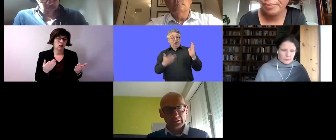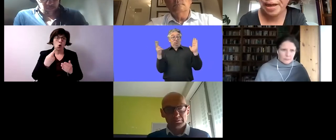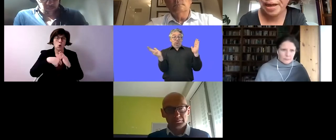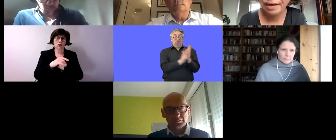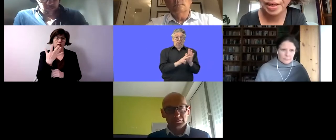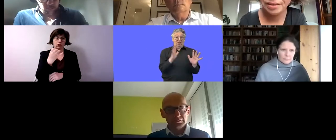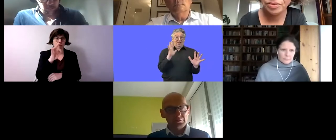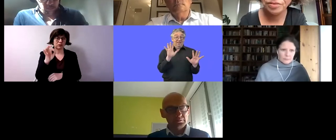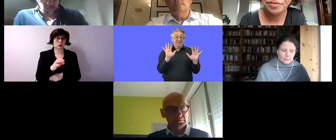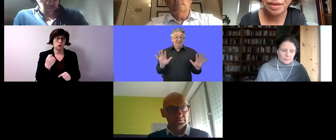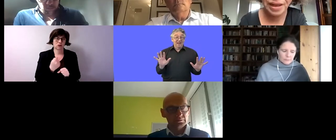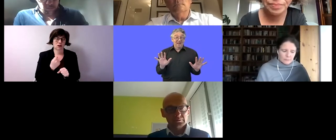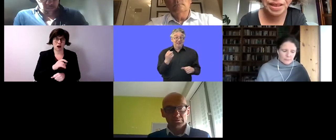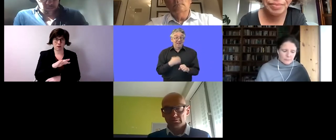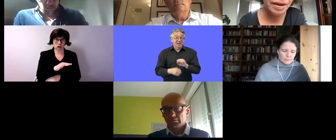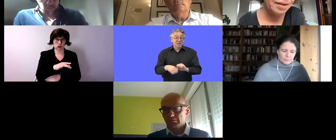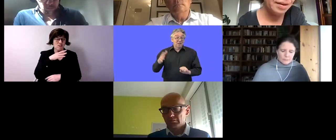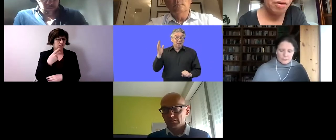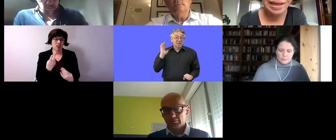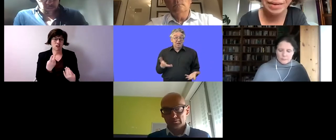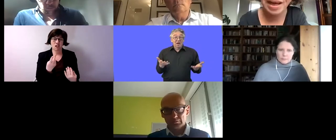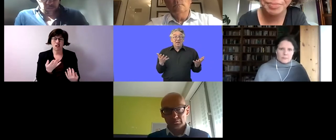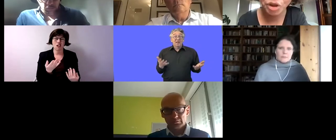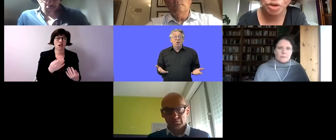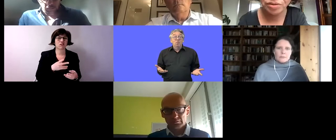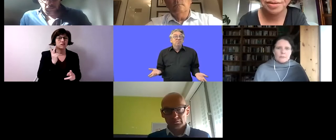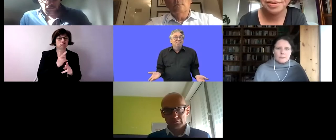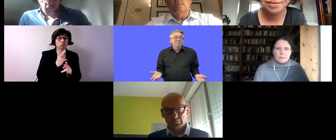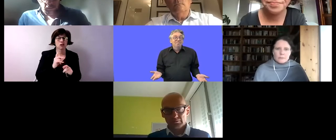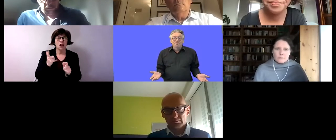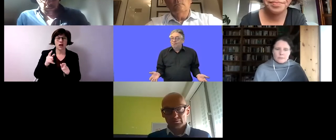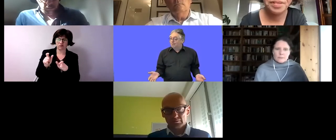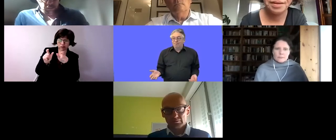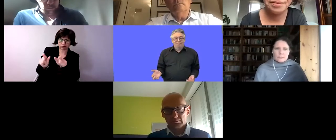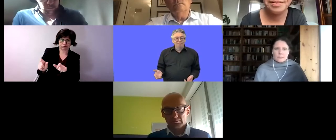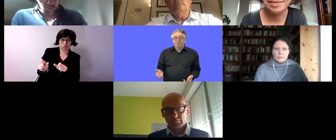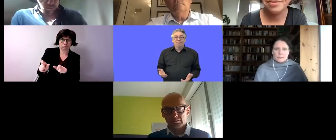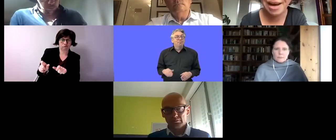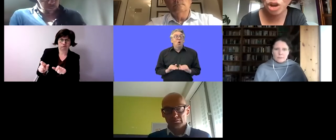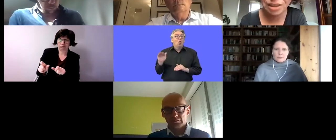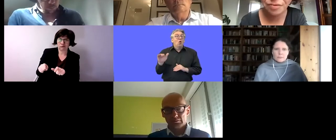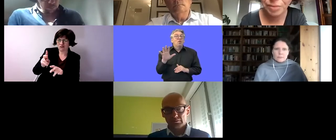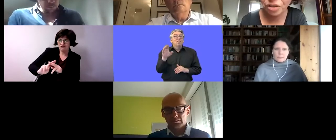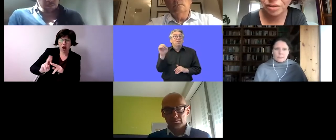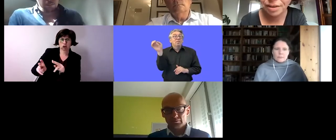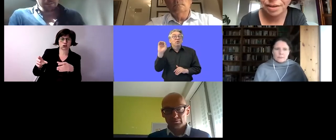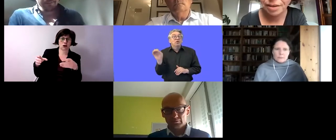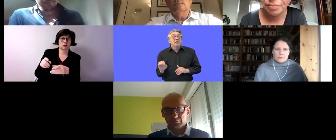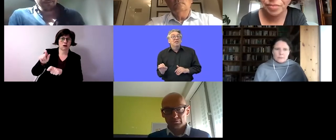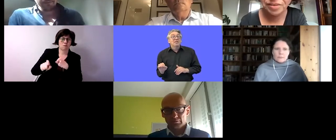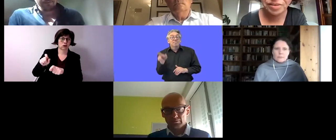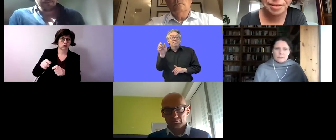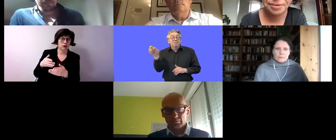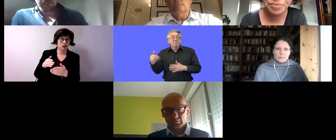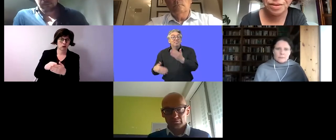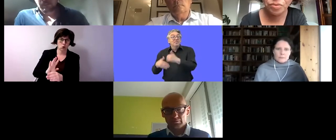people with disability less than 50 percent have a job and many remain segregated for their entire life